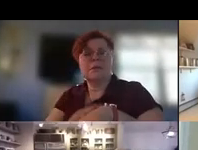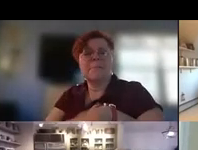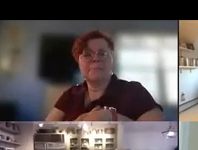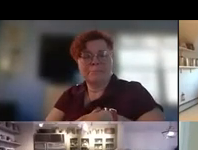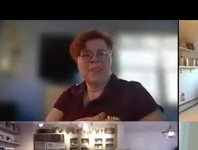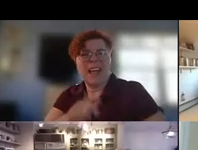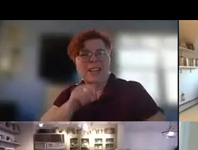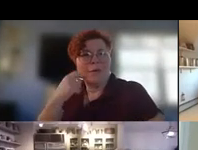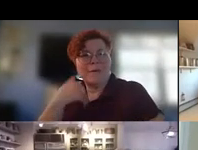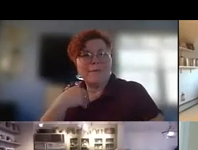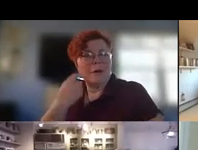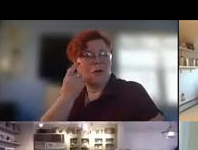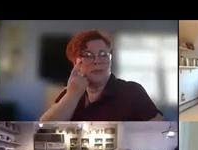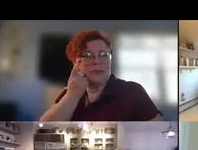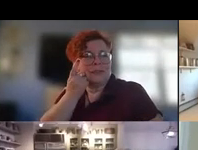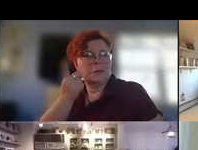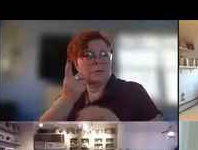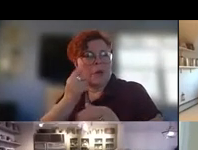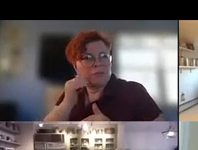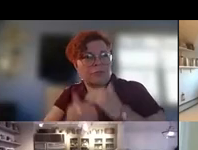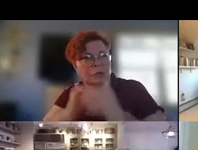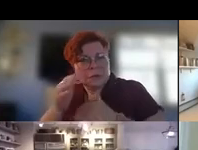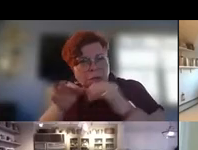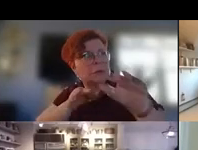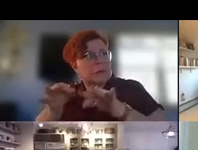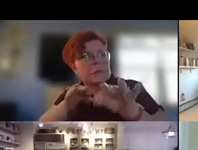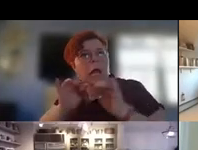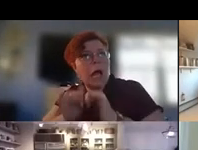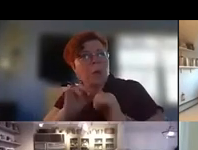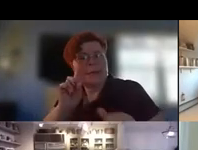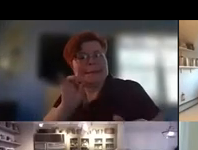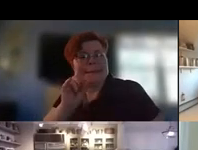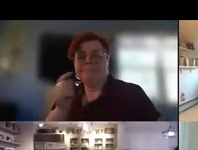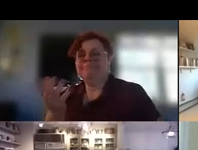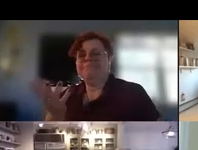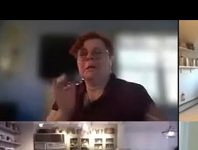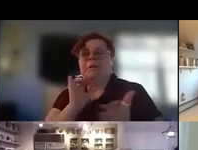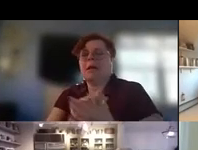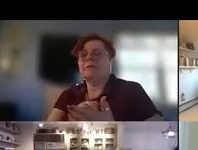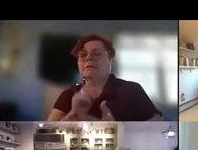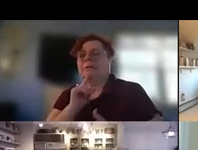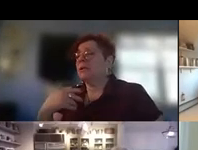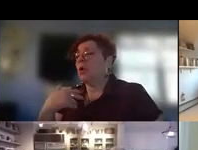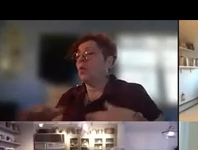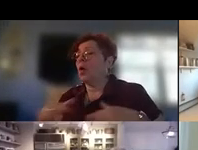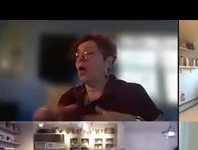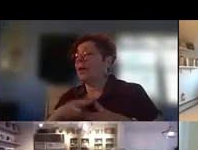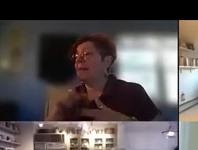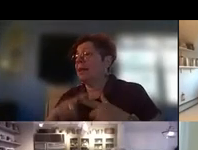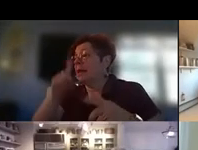process to share with you but that's that's usually it it's a walk and then it's and then it's